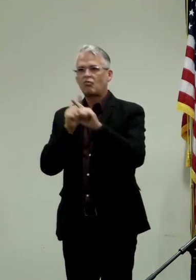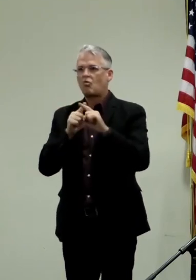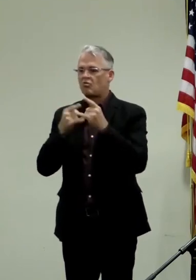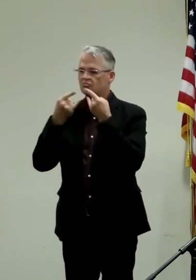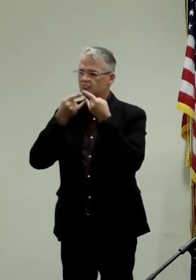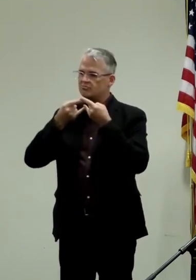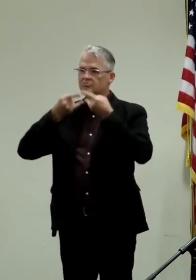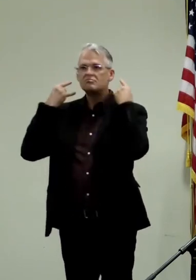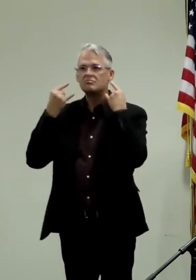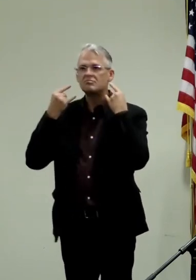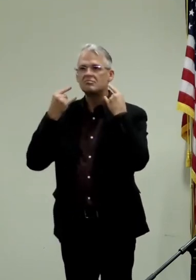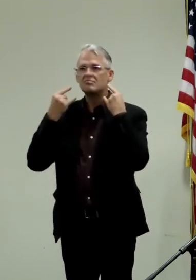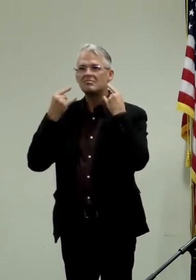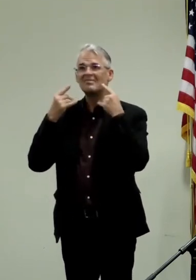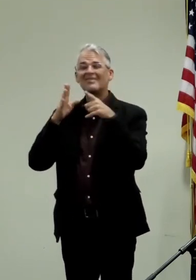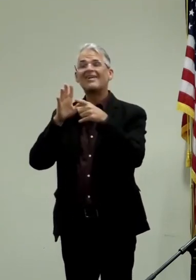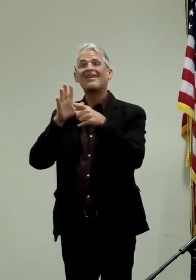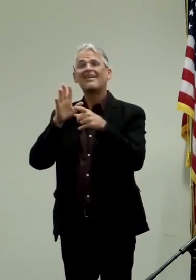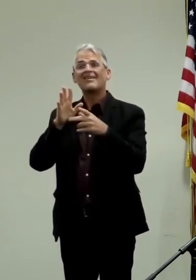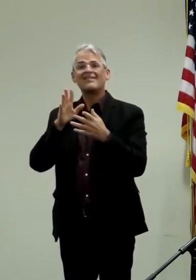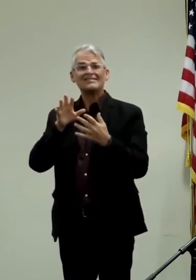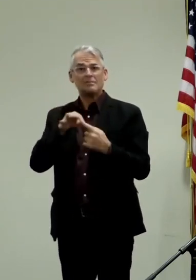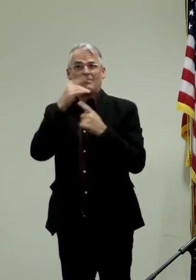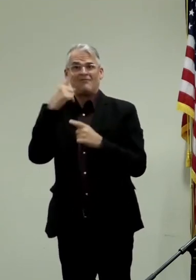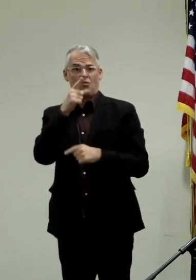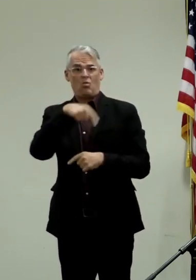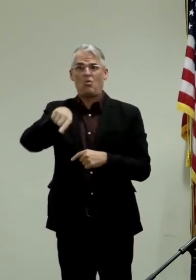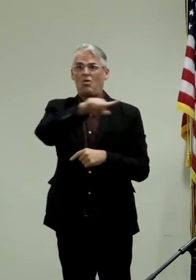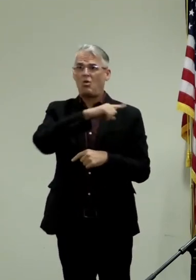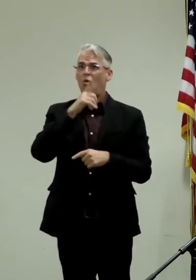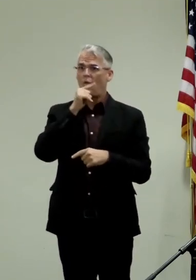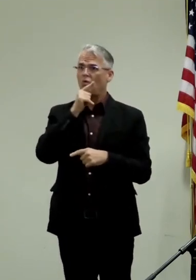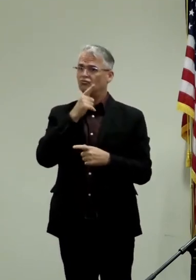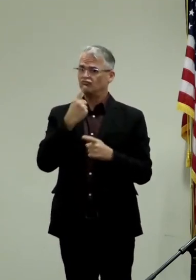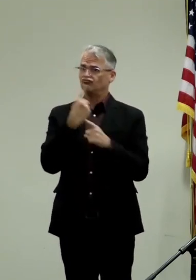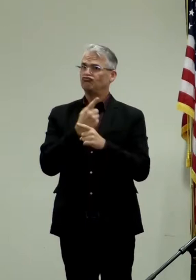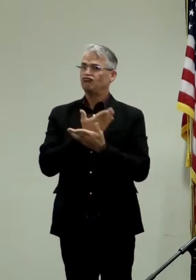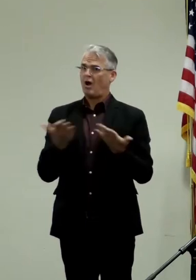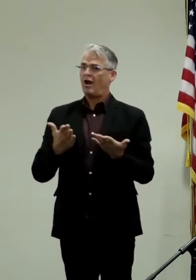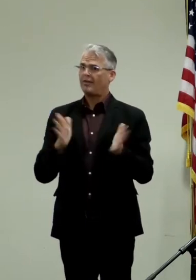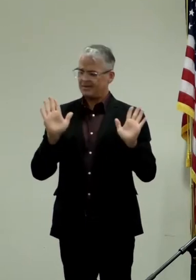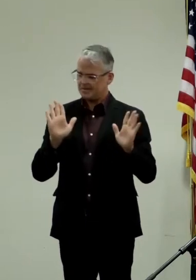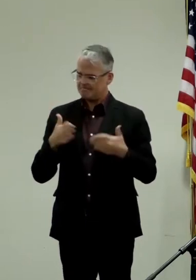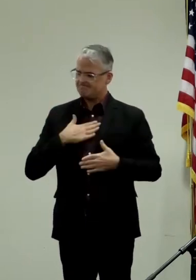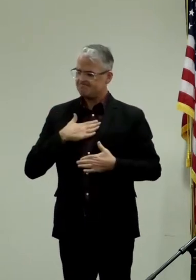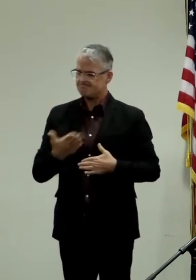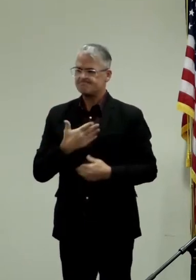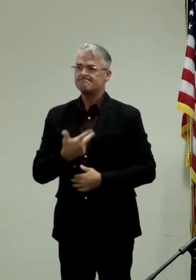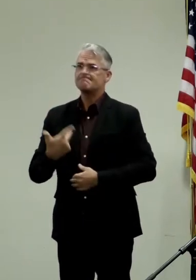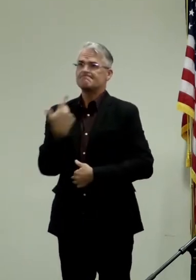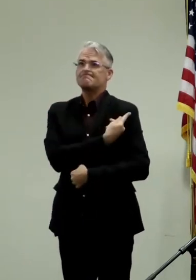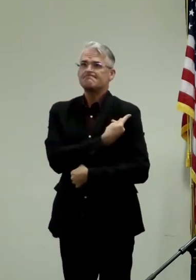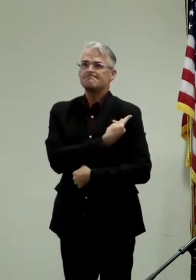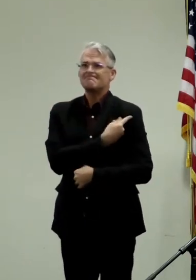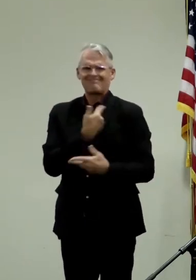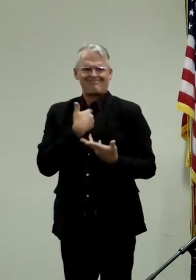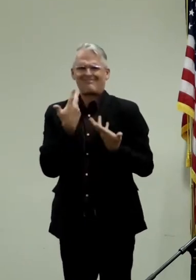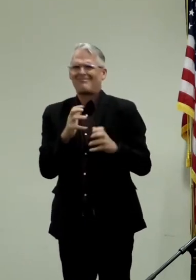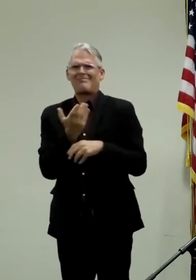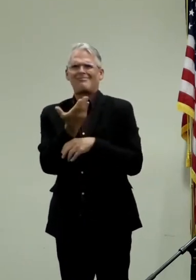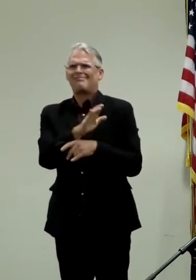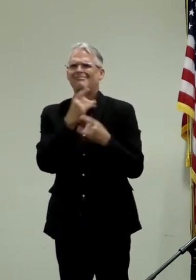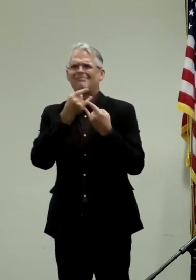rolled up their sleeves to get their shots. But at this moment in time, with the Delta variant raging through our state,